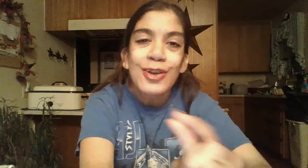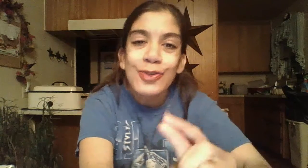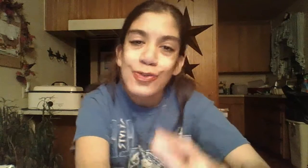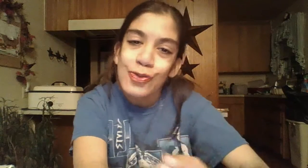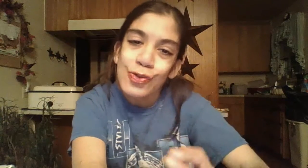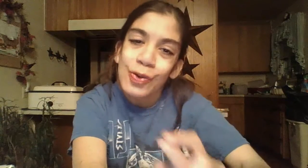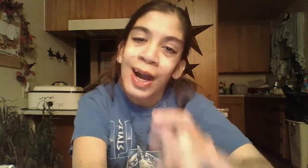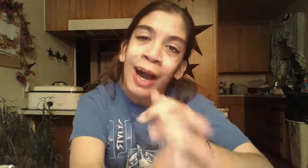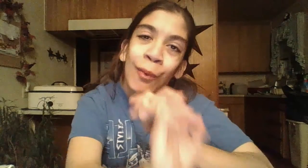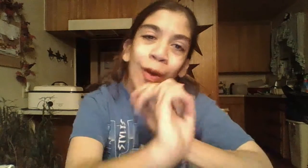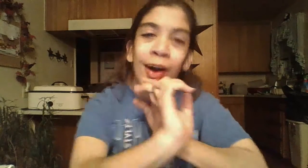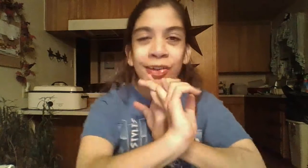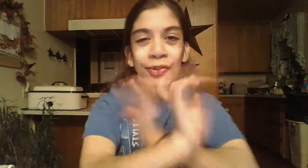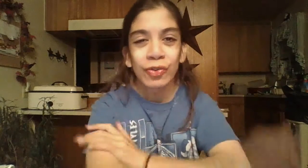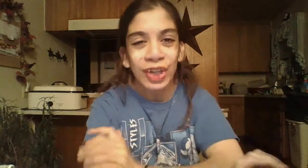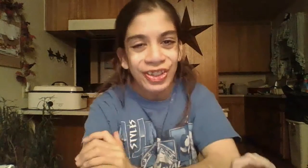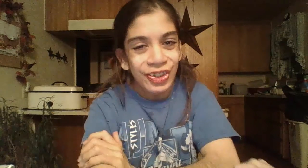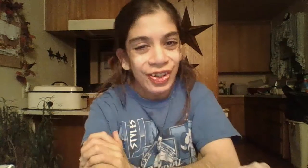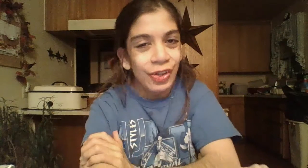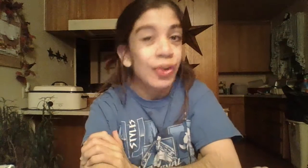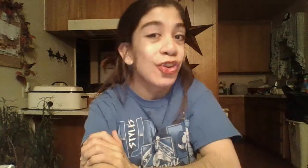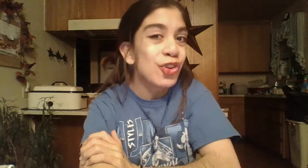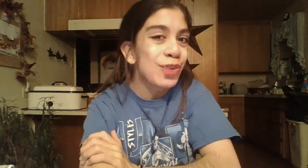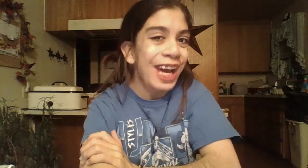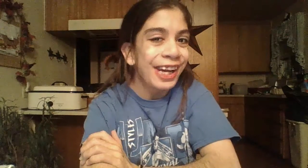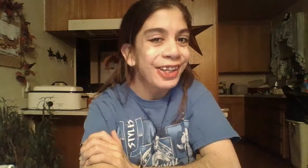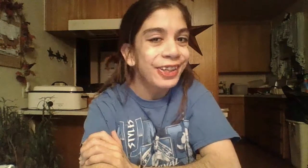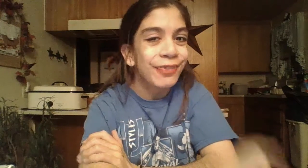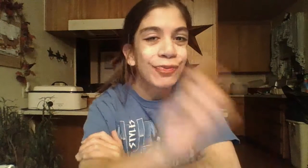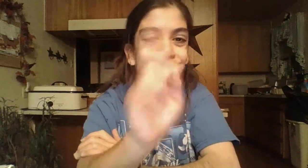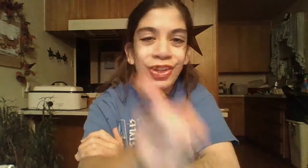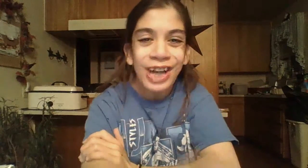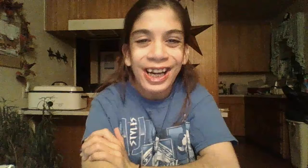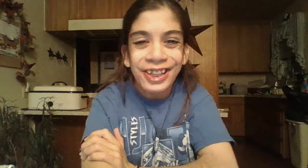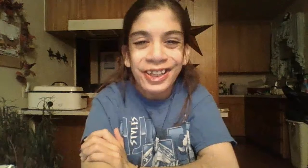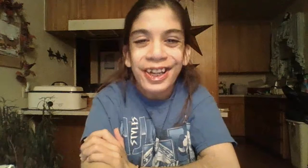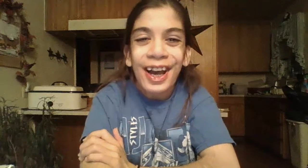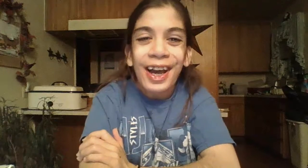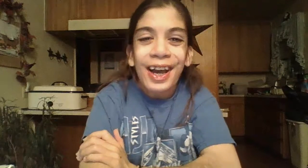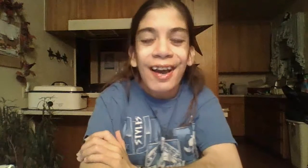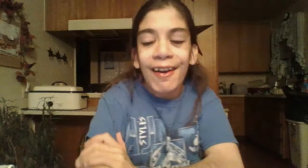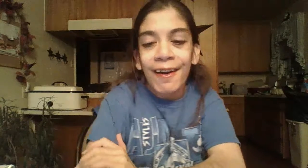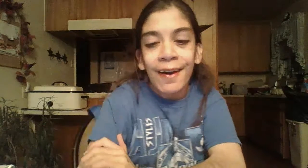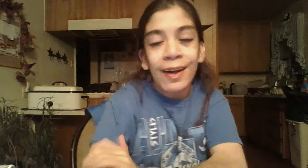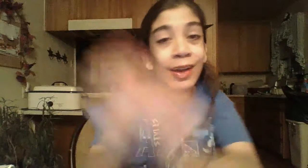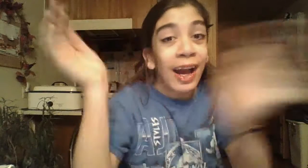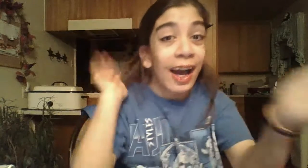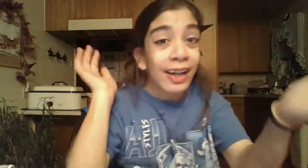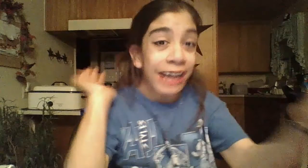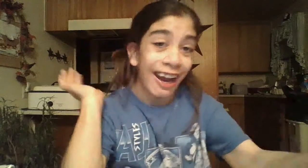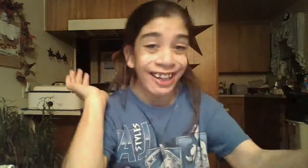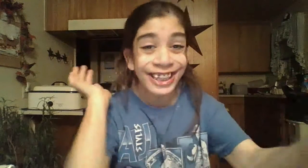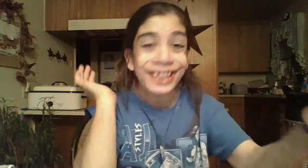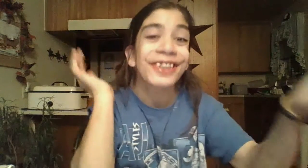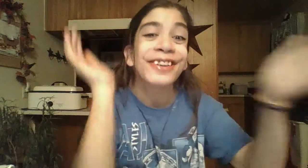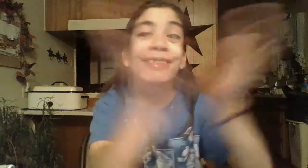I will also try to start doing Q&A's for you guys and tags and